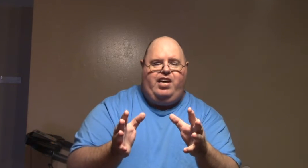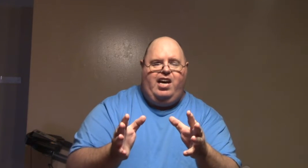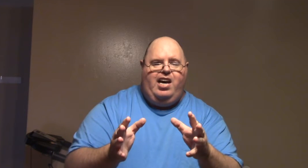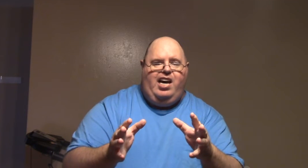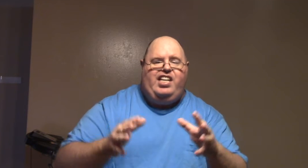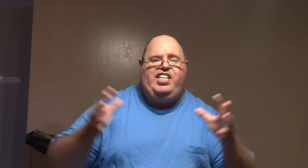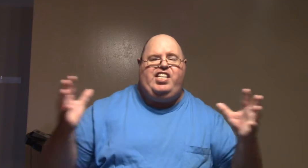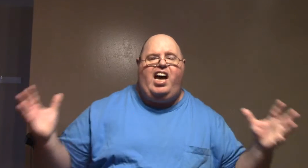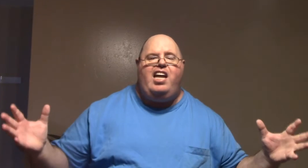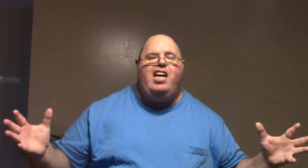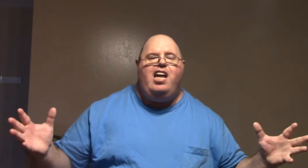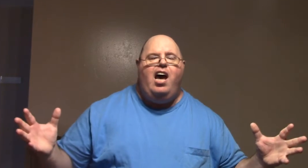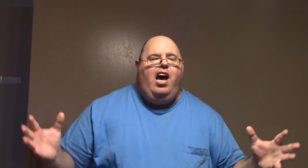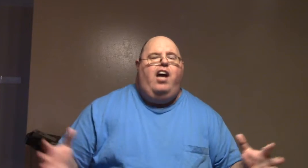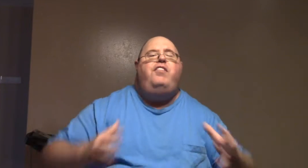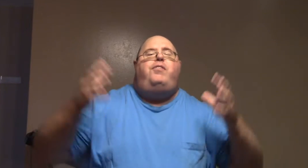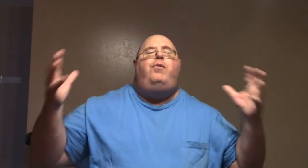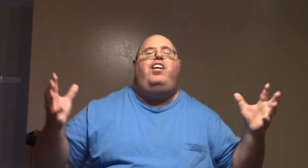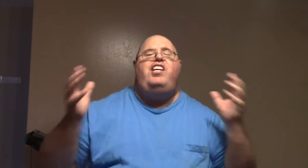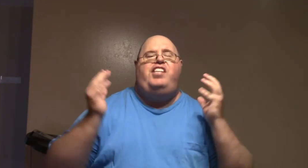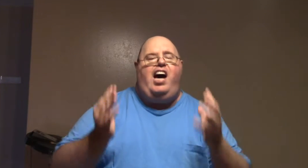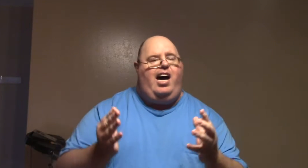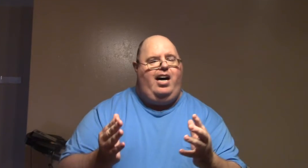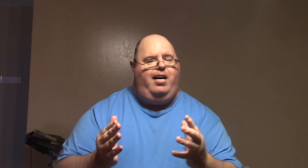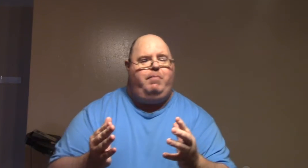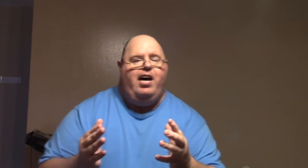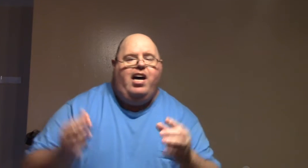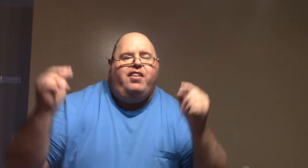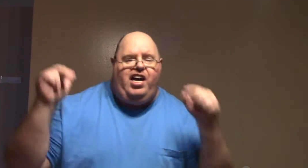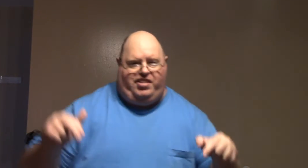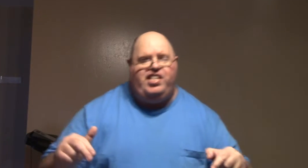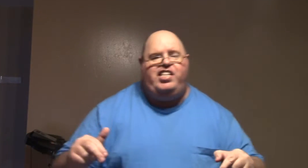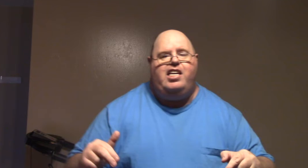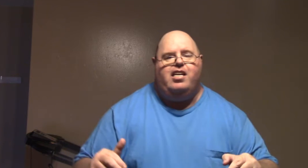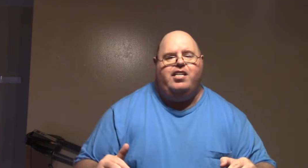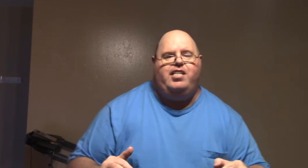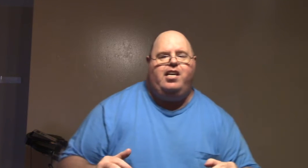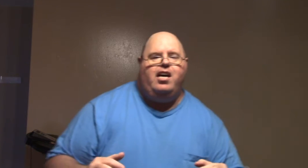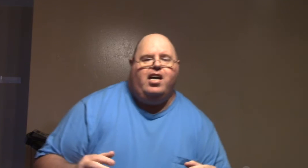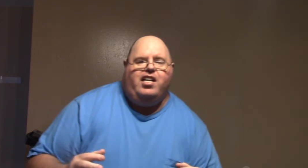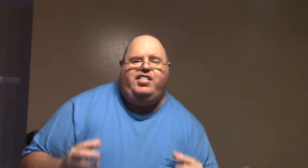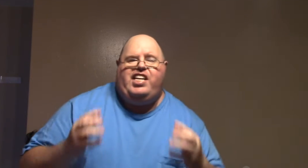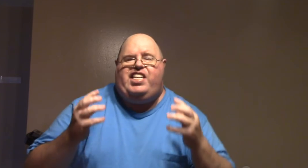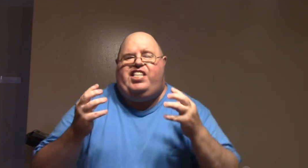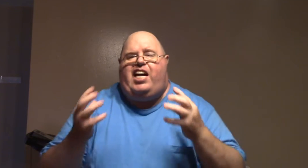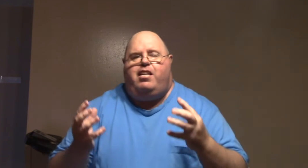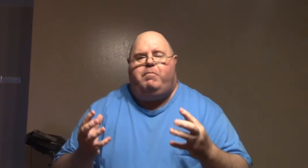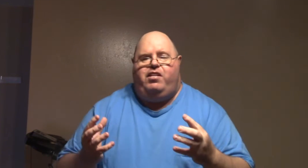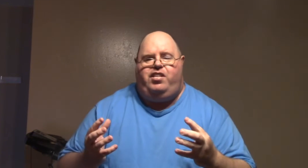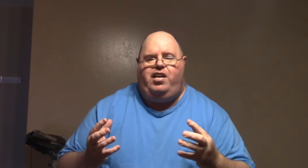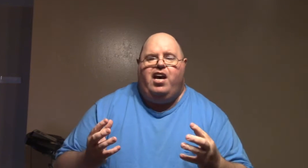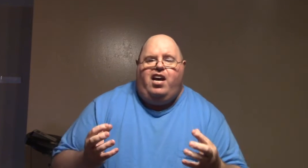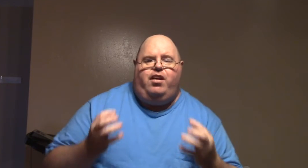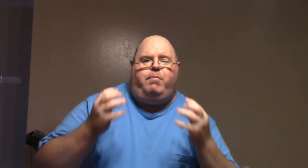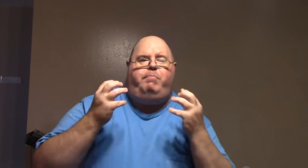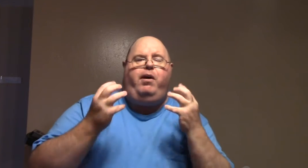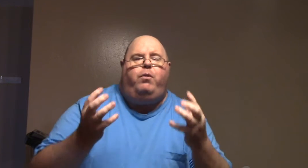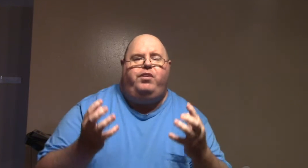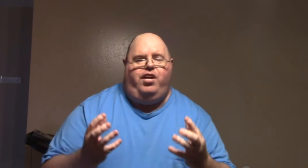exciting and thrilling time that this is! The excitement is building